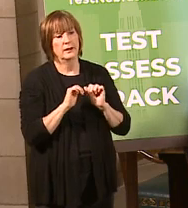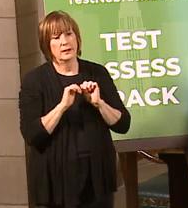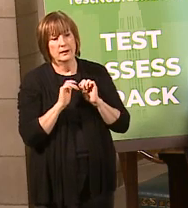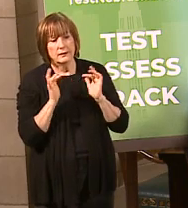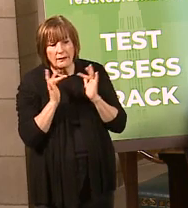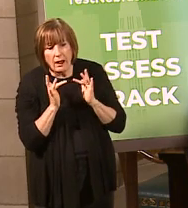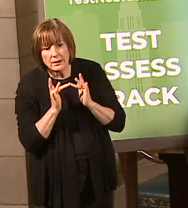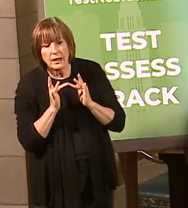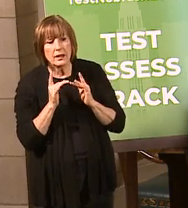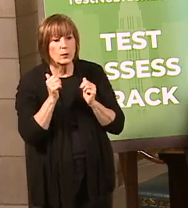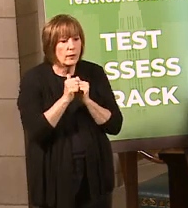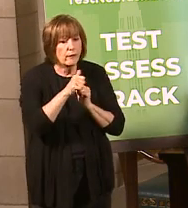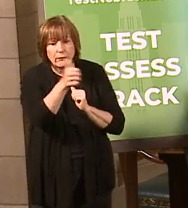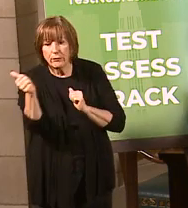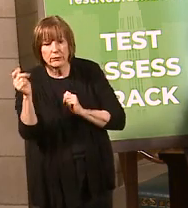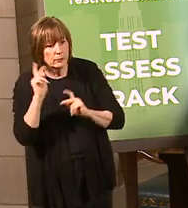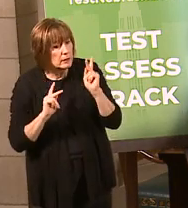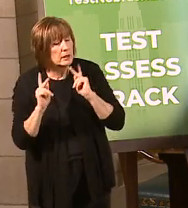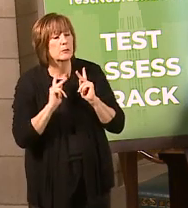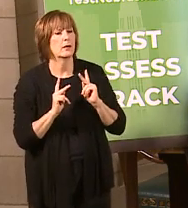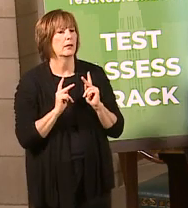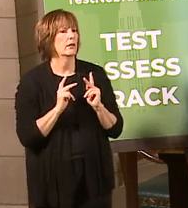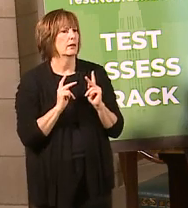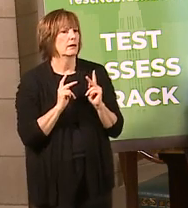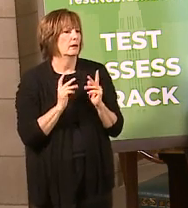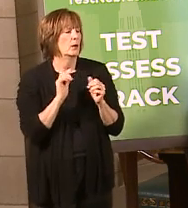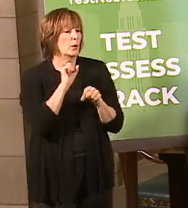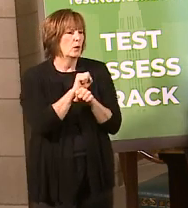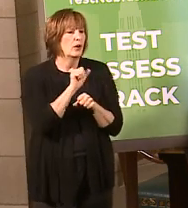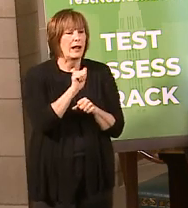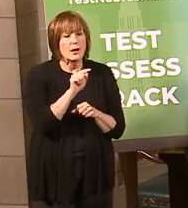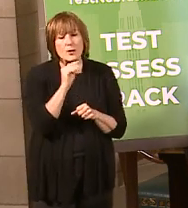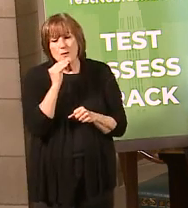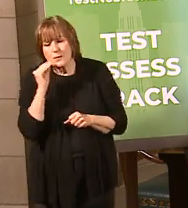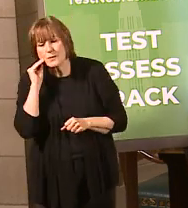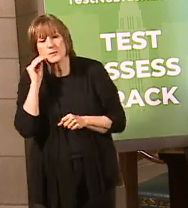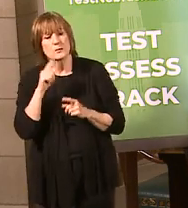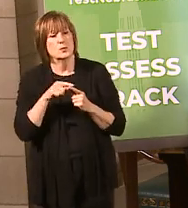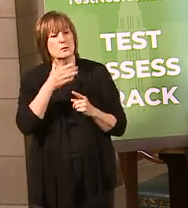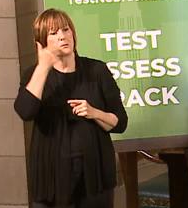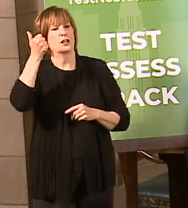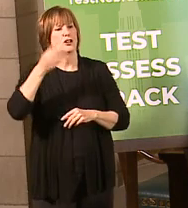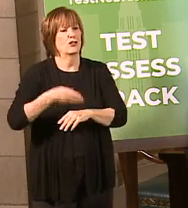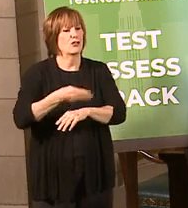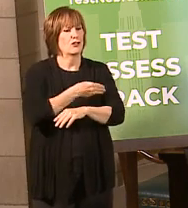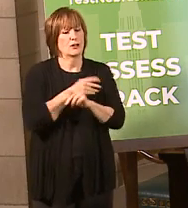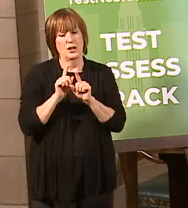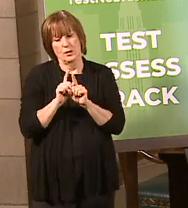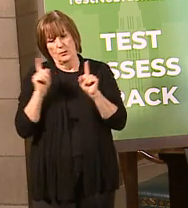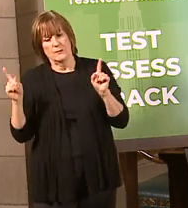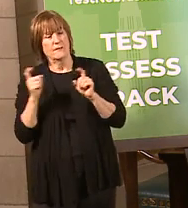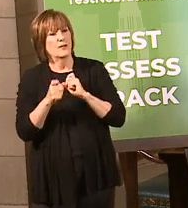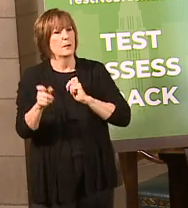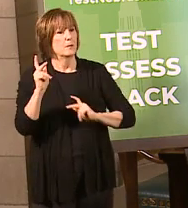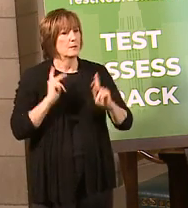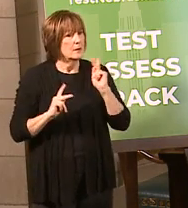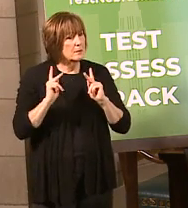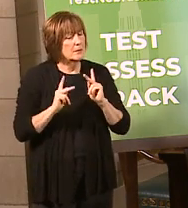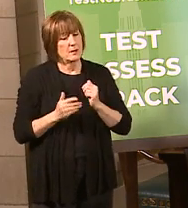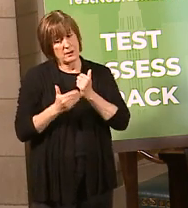any of the number of things with regard to, you know, working at home to do a better job of social distancing. And then we're also working on helping those